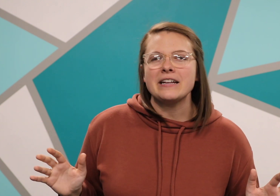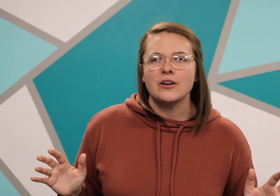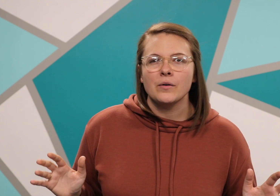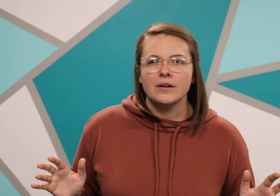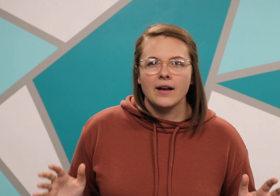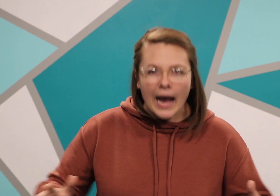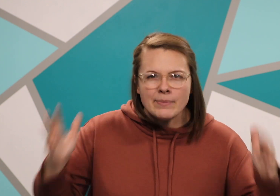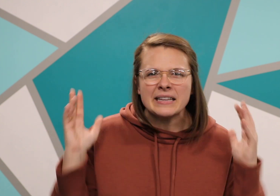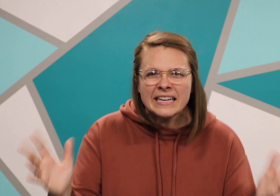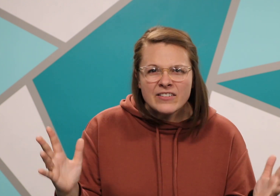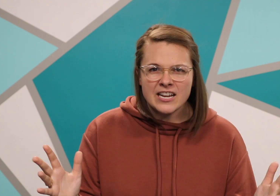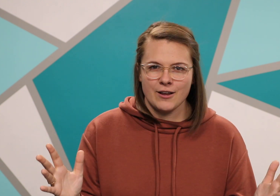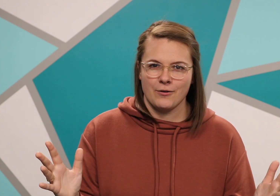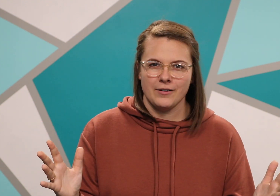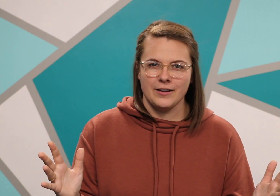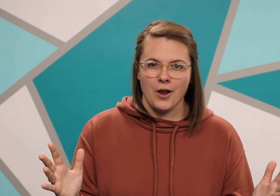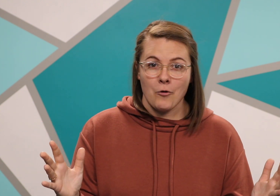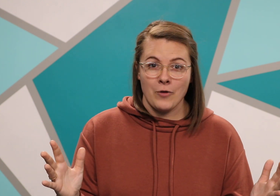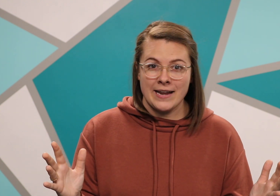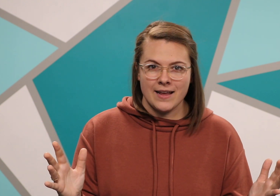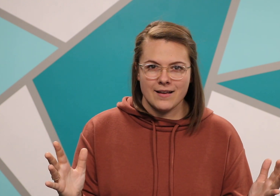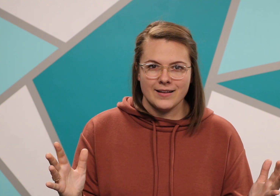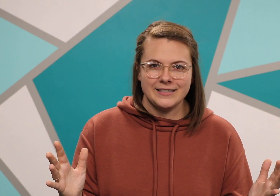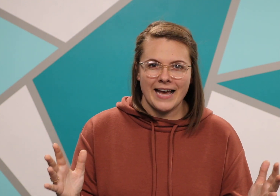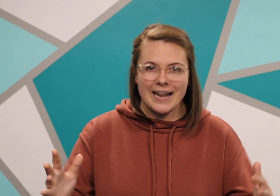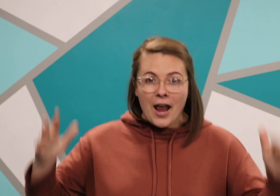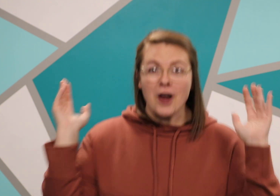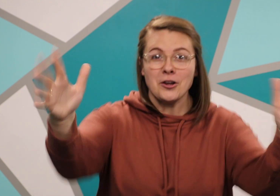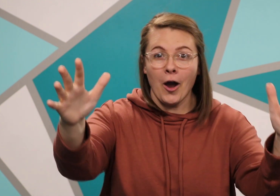new. I believe in you. Ready, set, go.